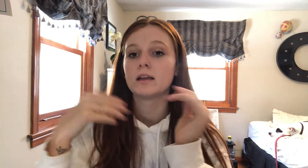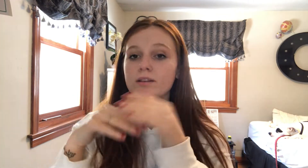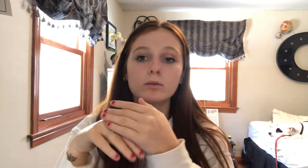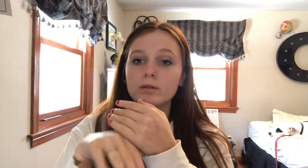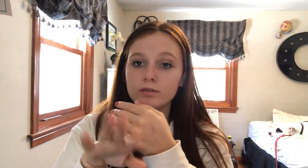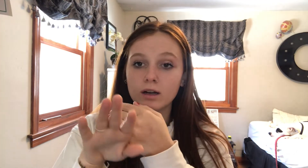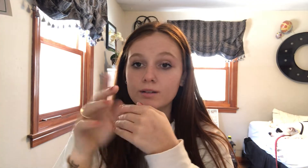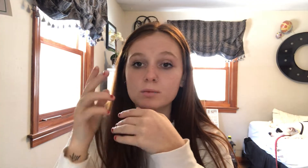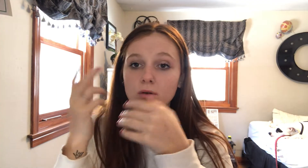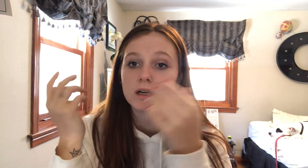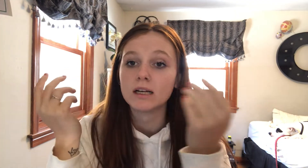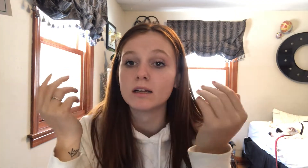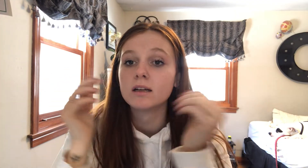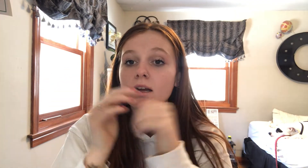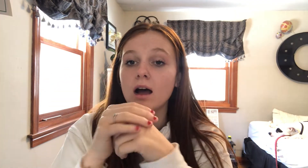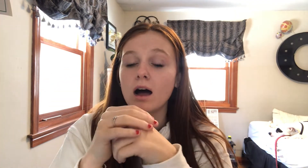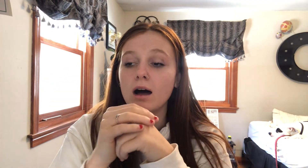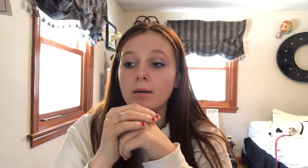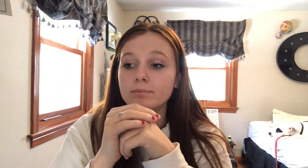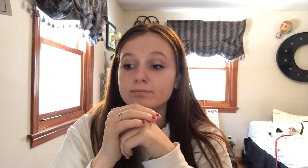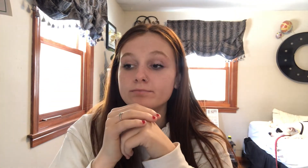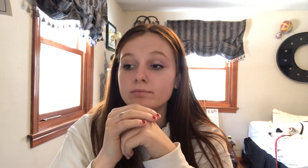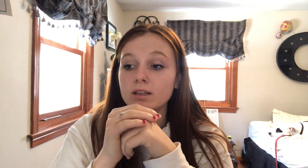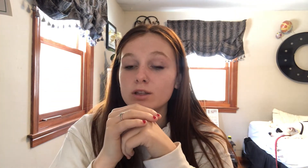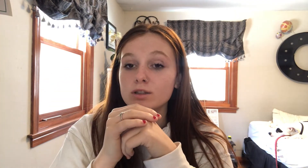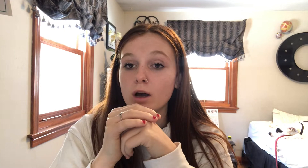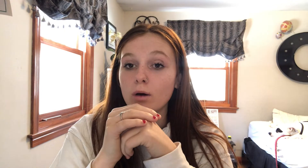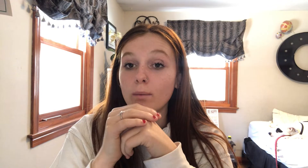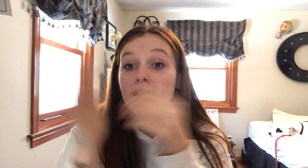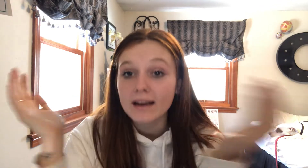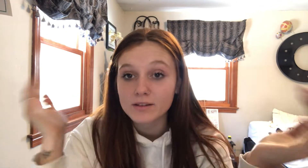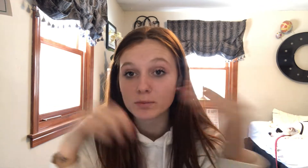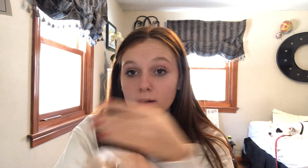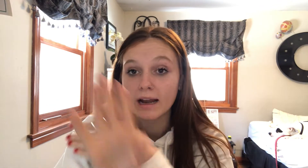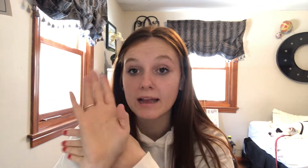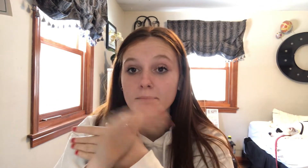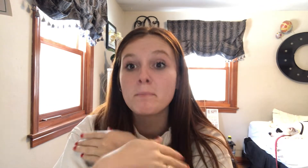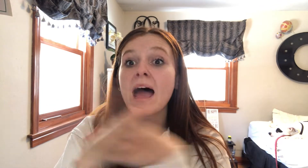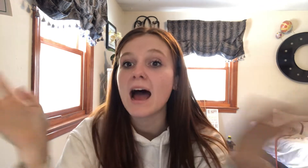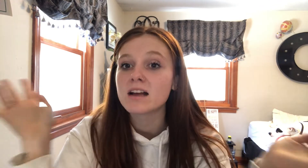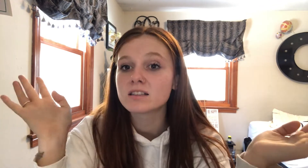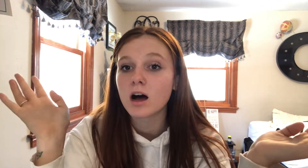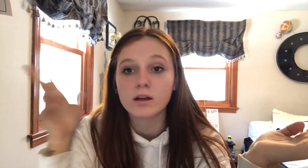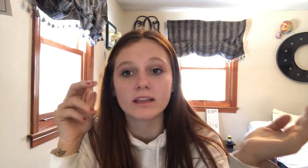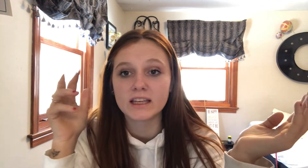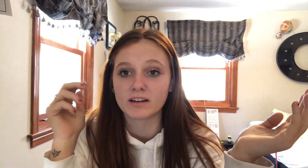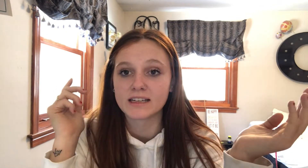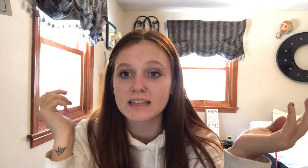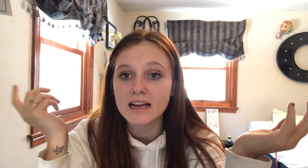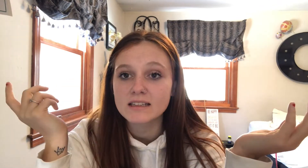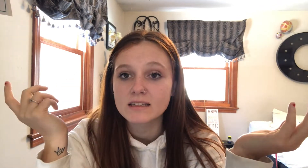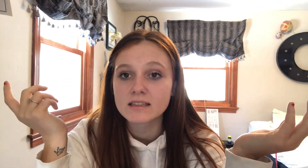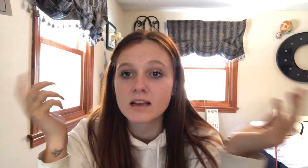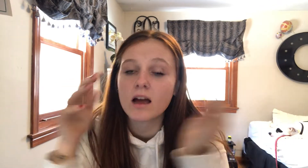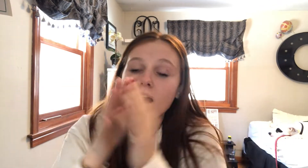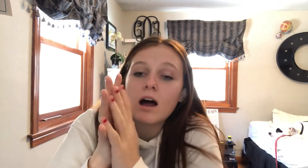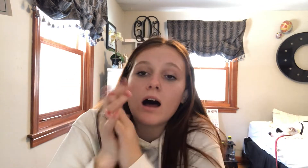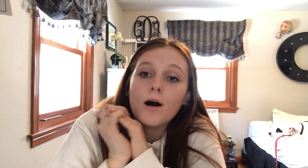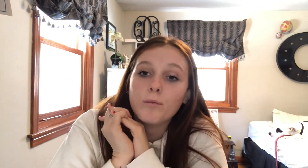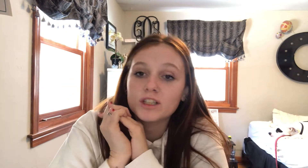even before I was born. Um, so when I was born, I passed all the hearing tests, um, which